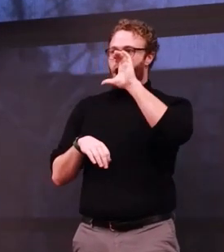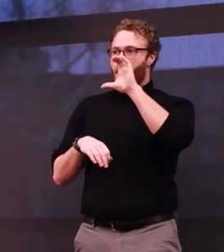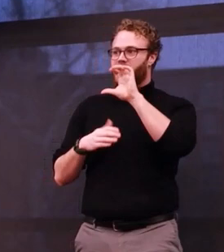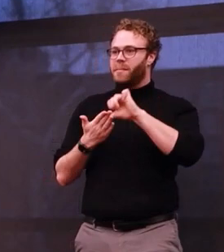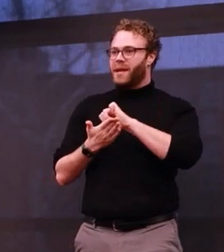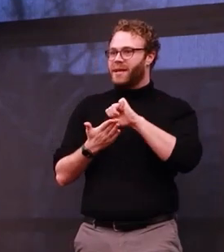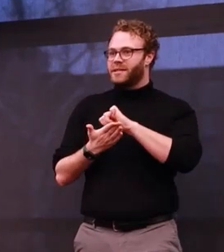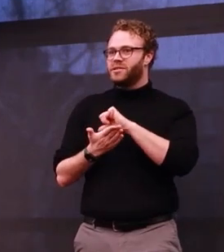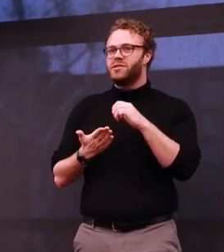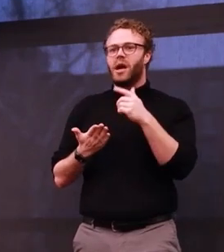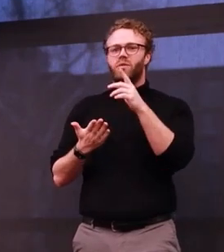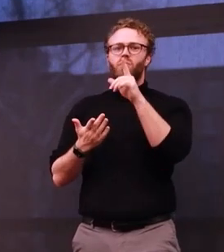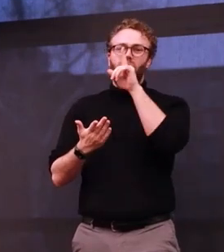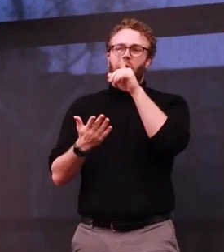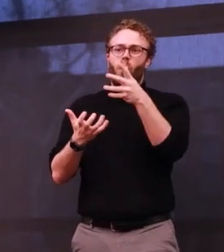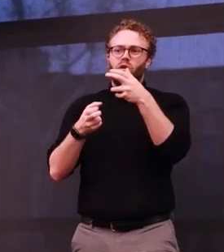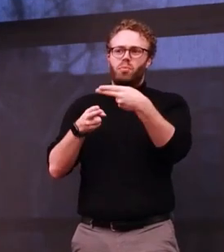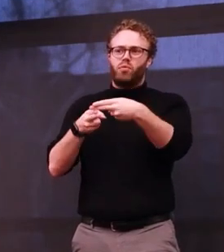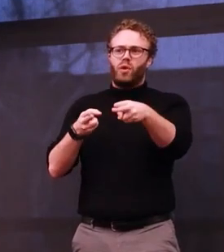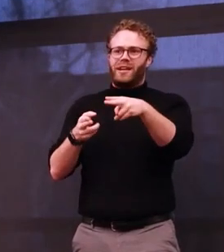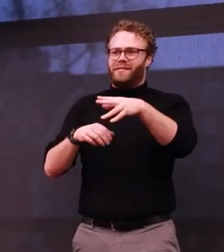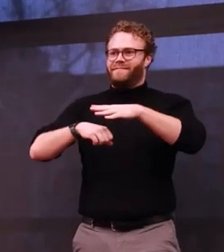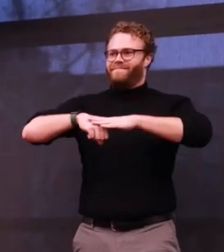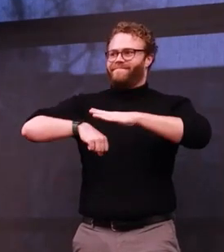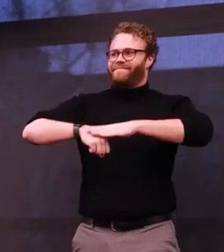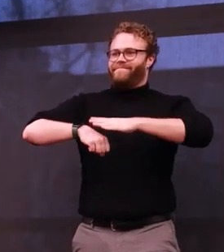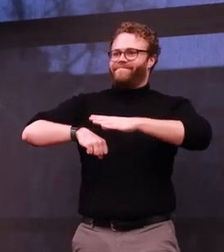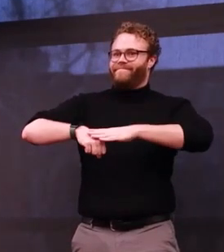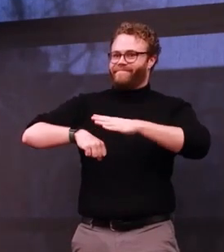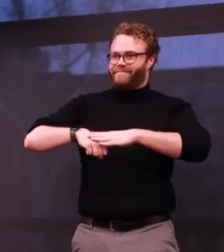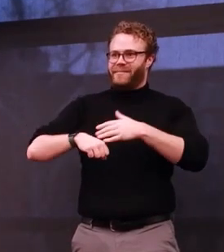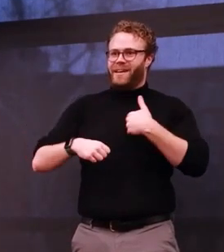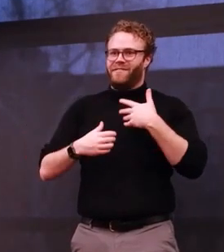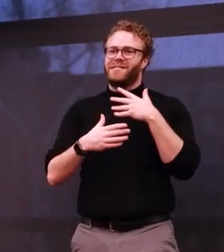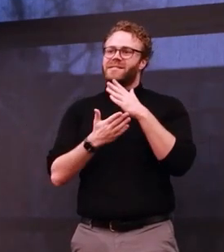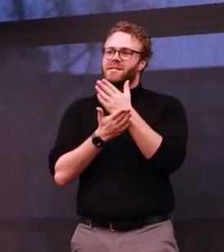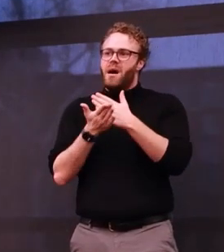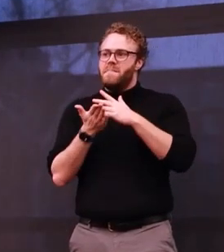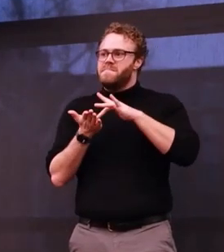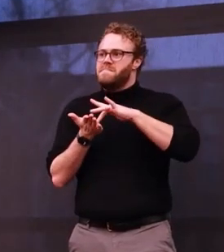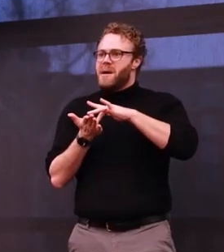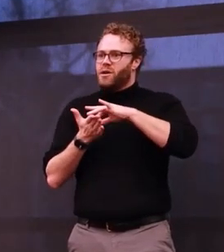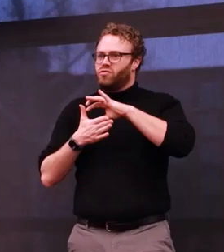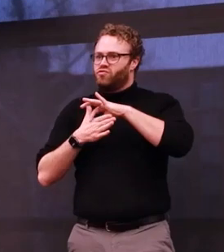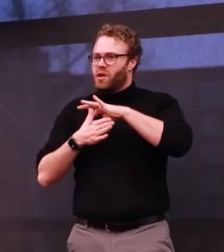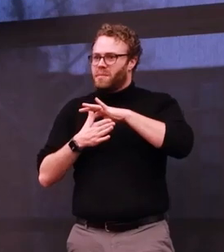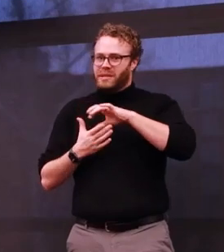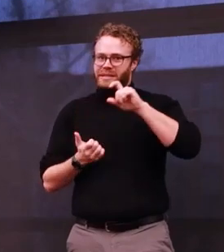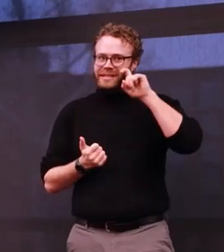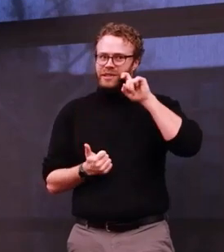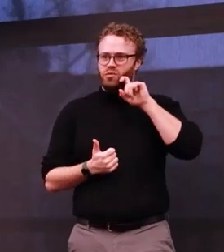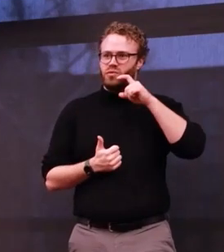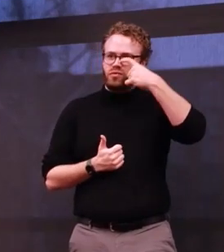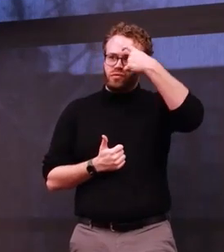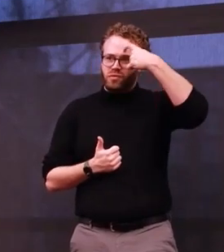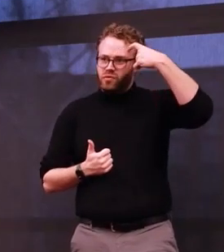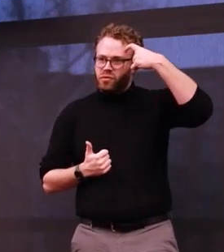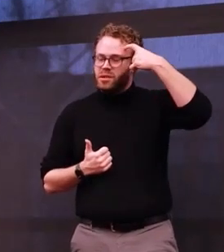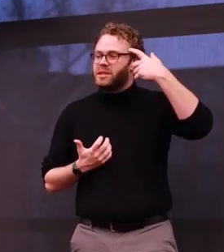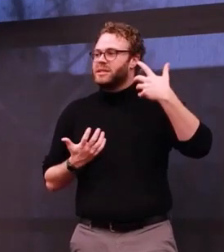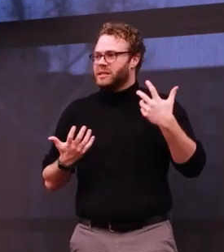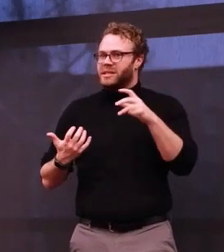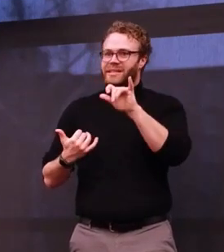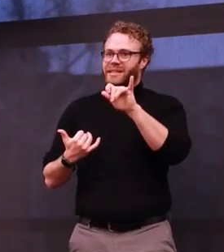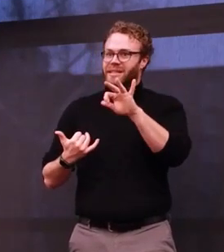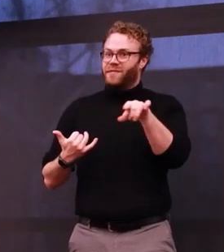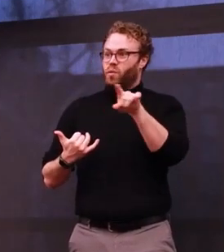wanted to issue a brief content warning that it does cover some medical trauma and some sexual trauma, and so if you need to get up and